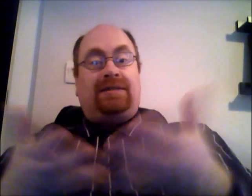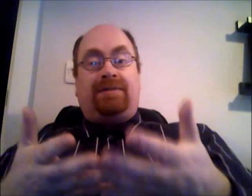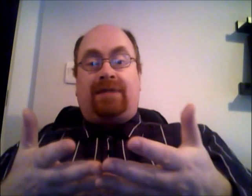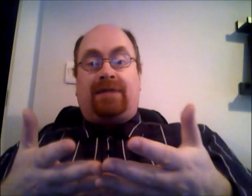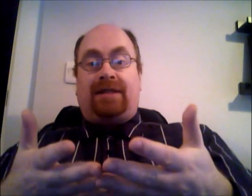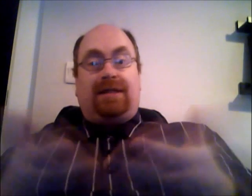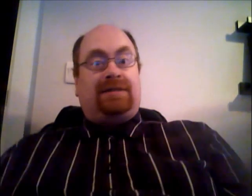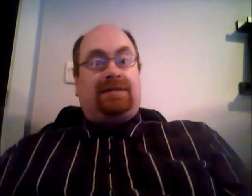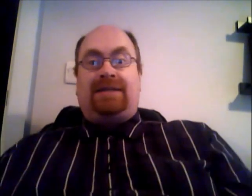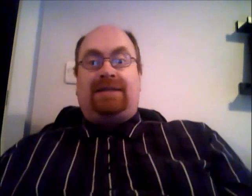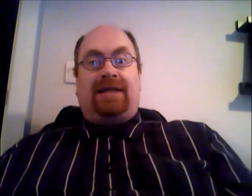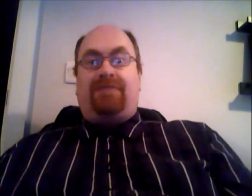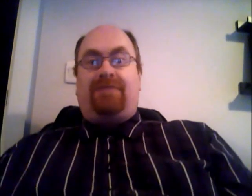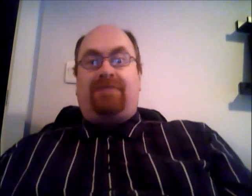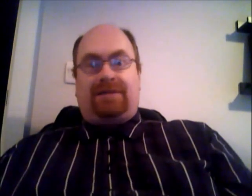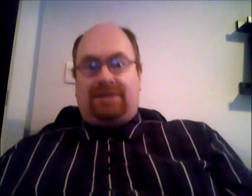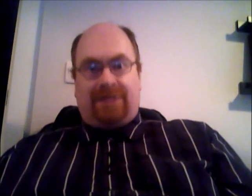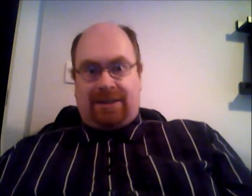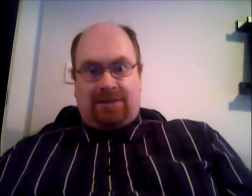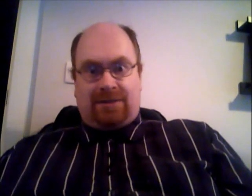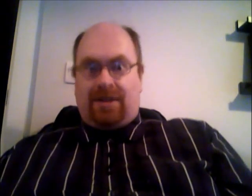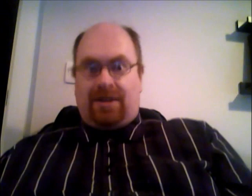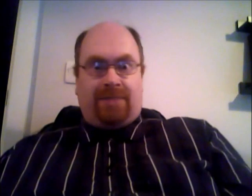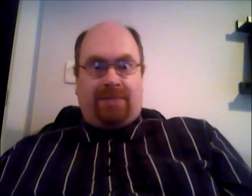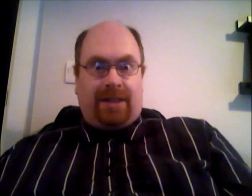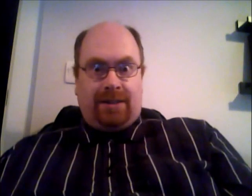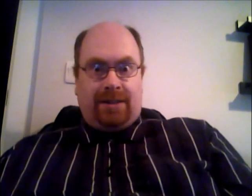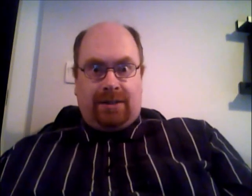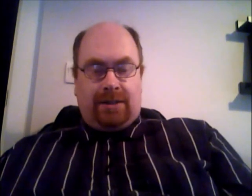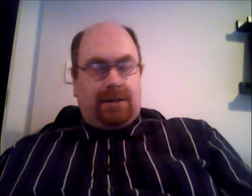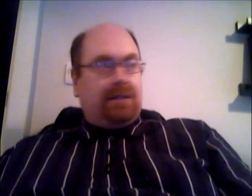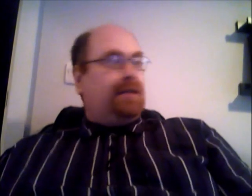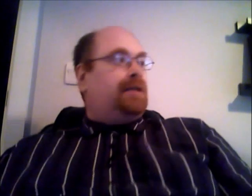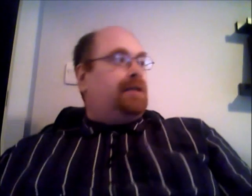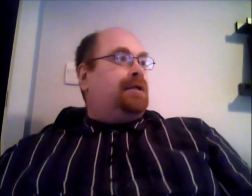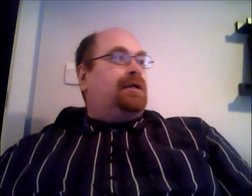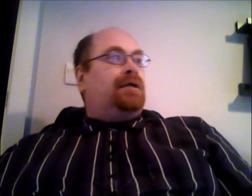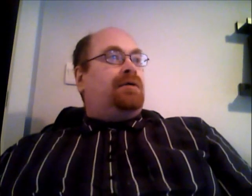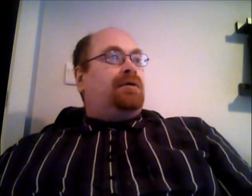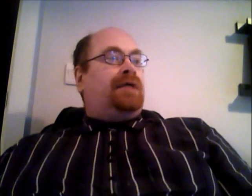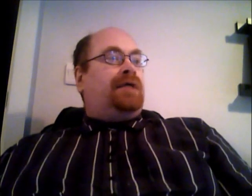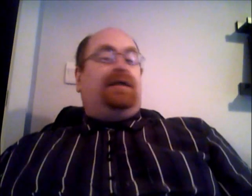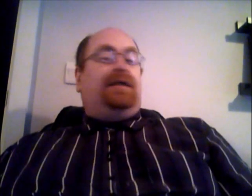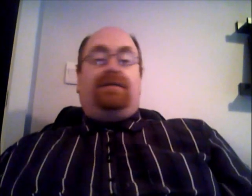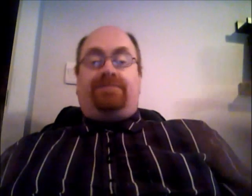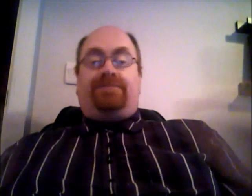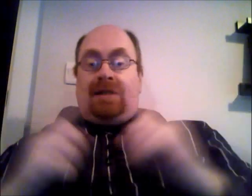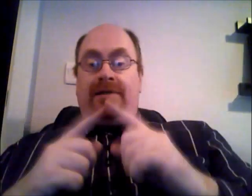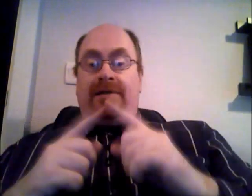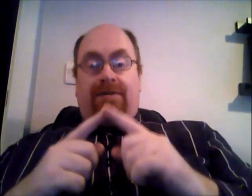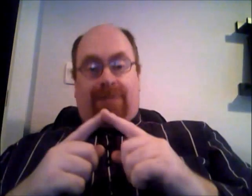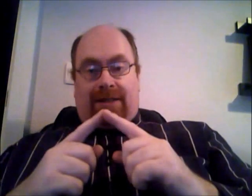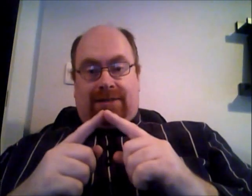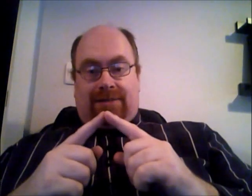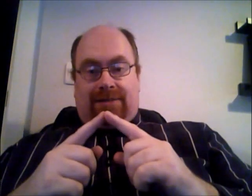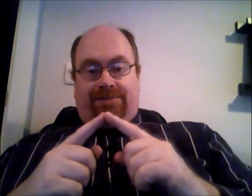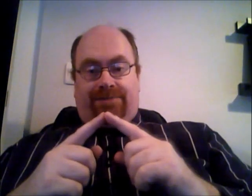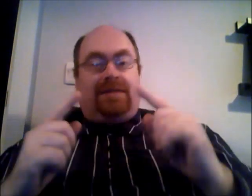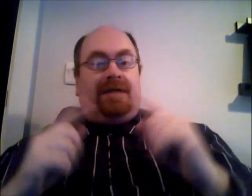people what I think because basically everyone else is doing it so why not me okay here are the facts I've